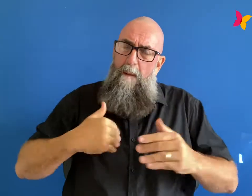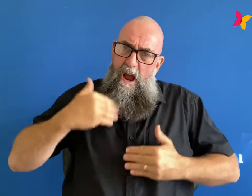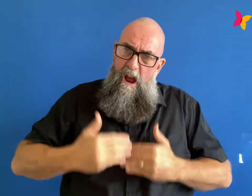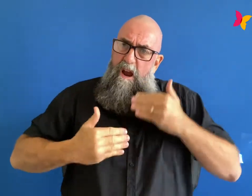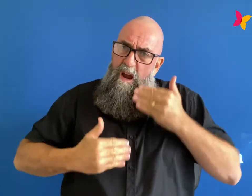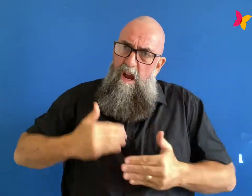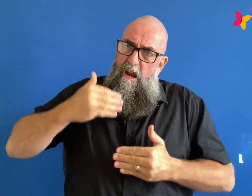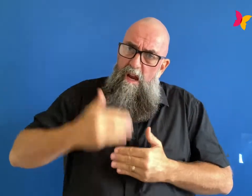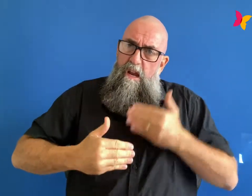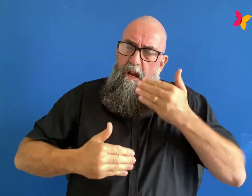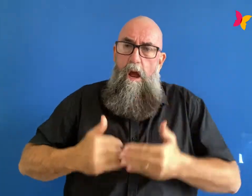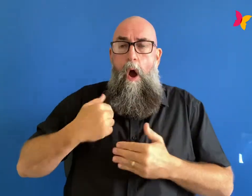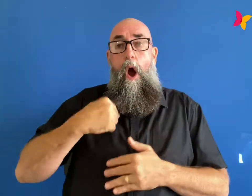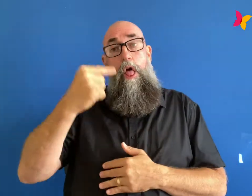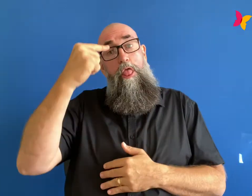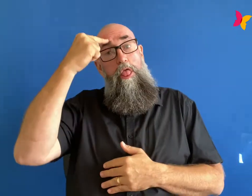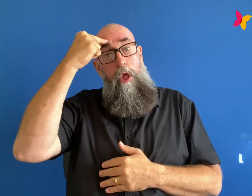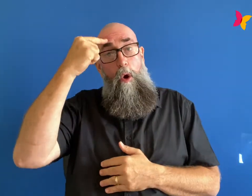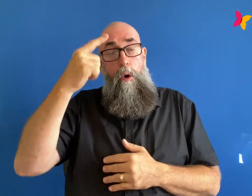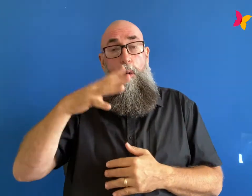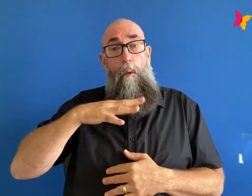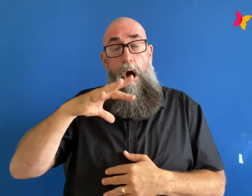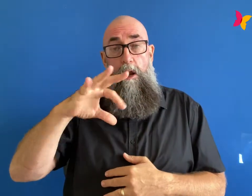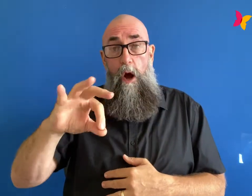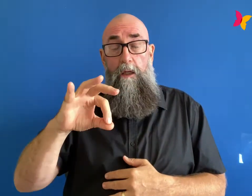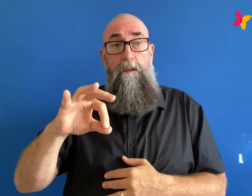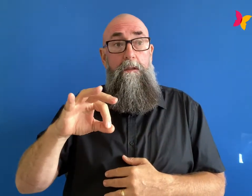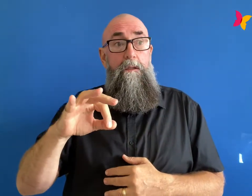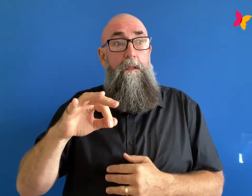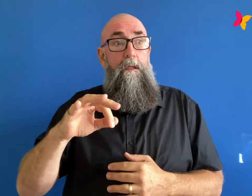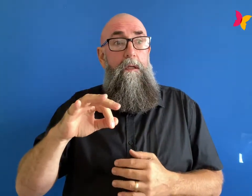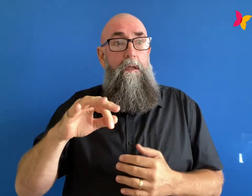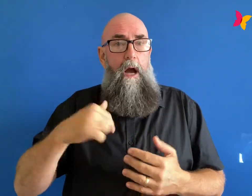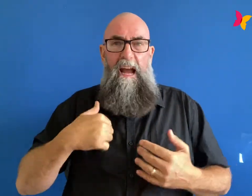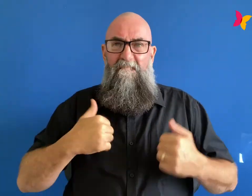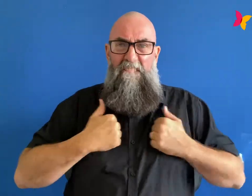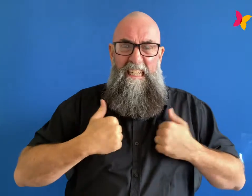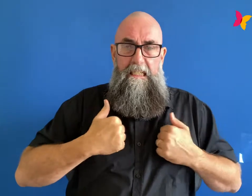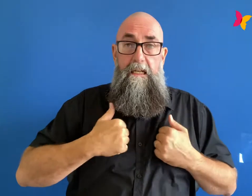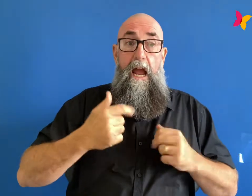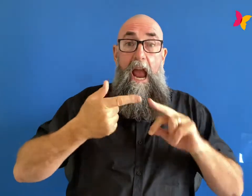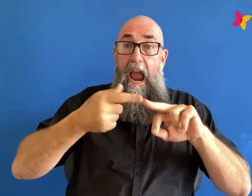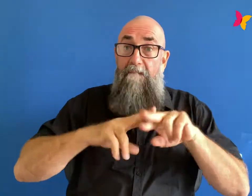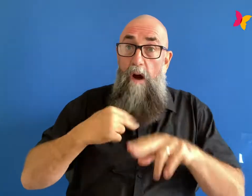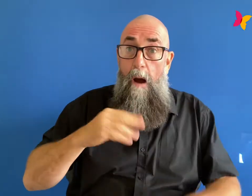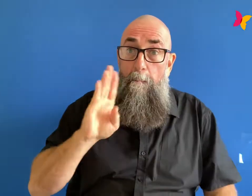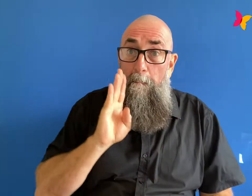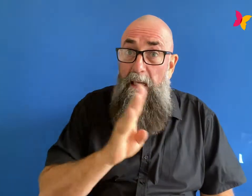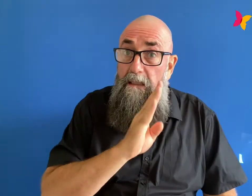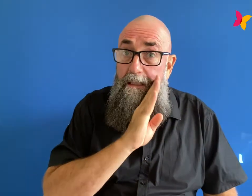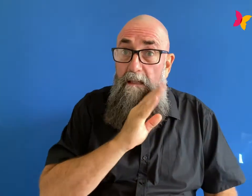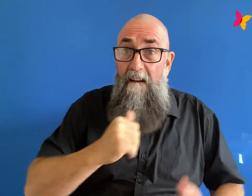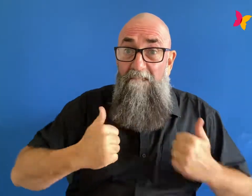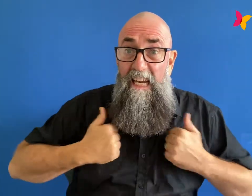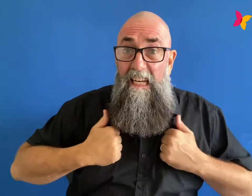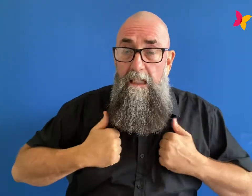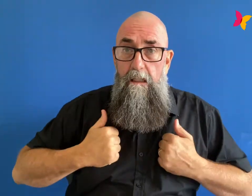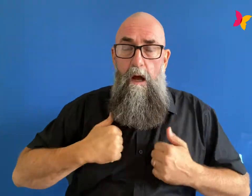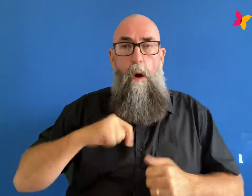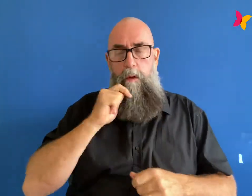of having to miss exercise for a day was it would send me into a complete meltdown and i'd just be crying fits on the floor